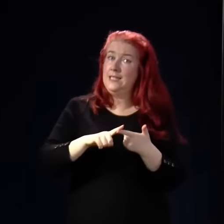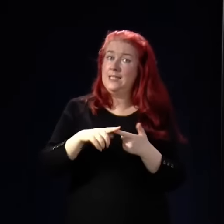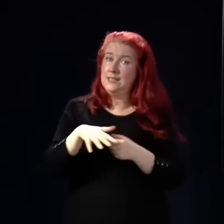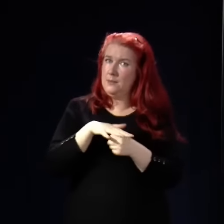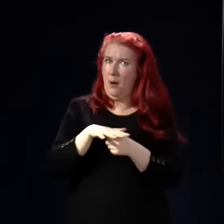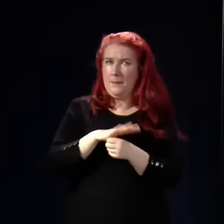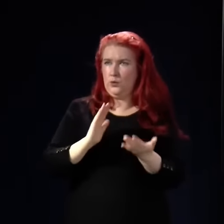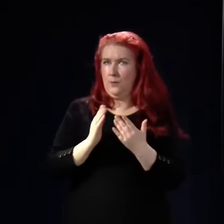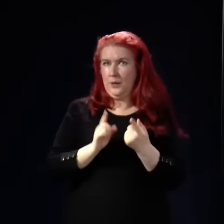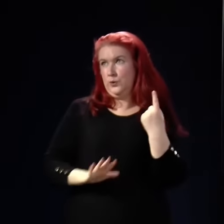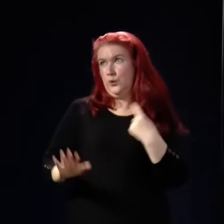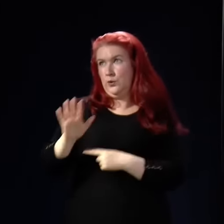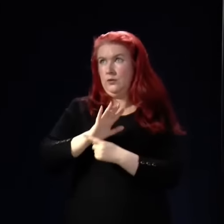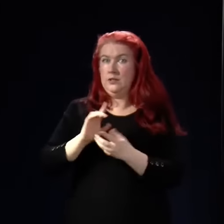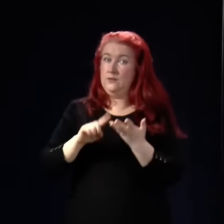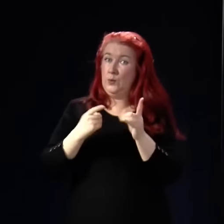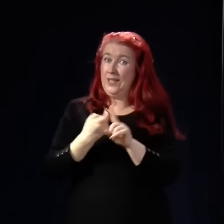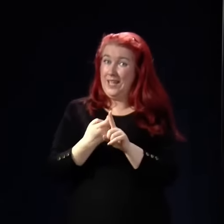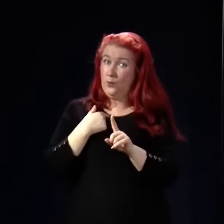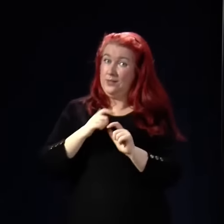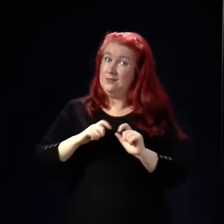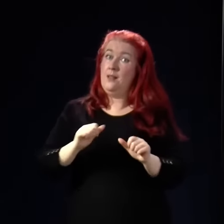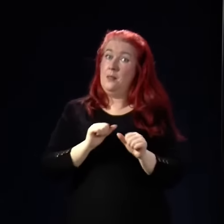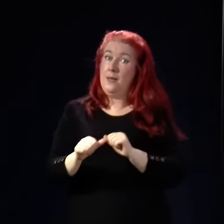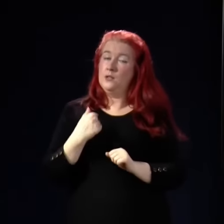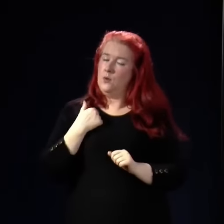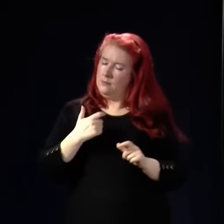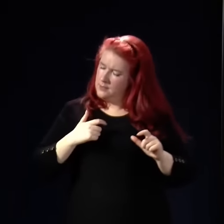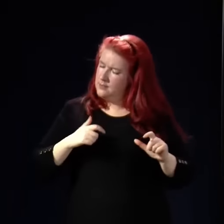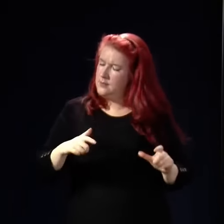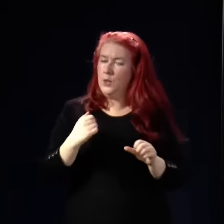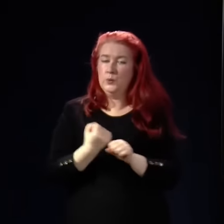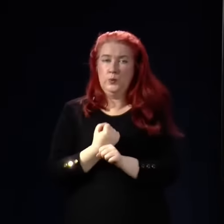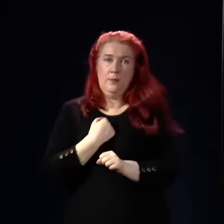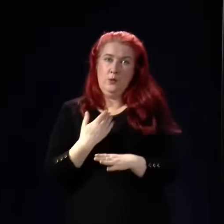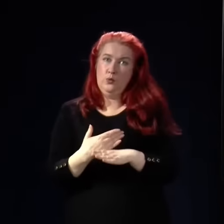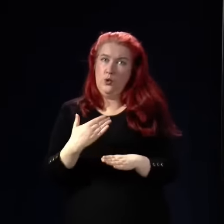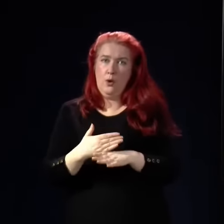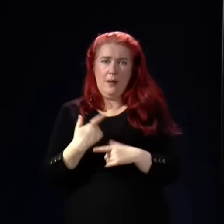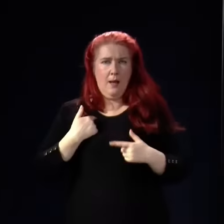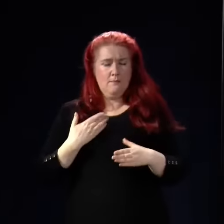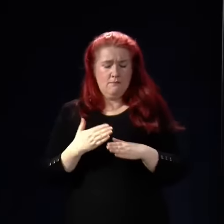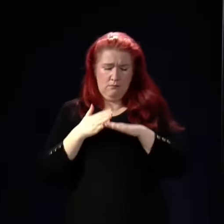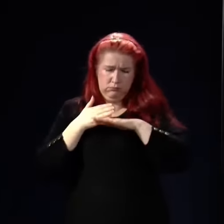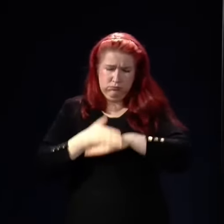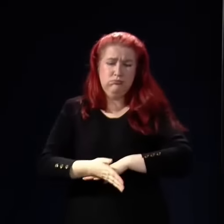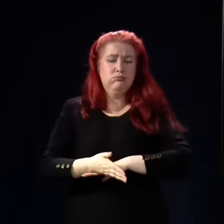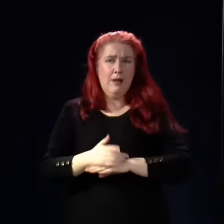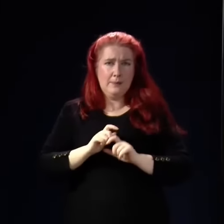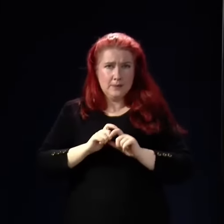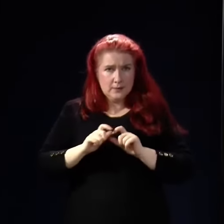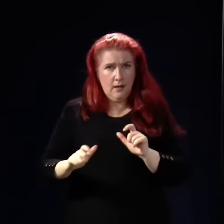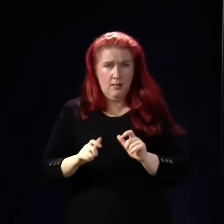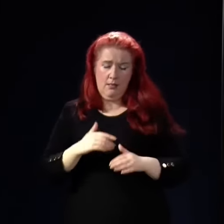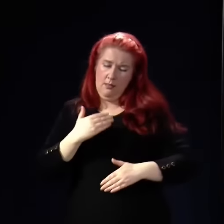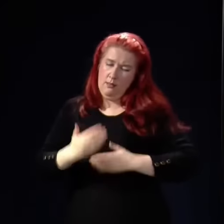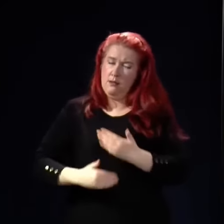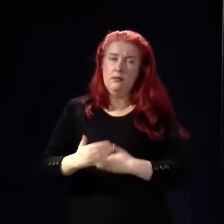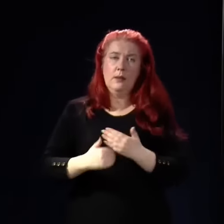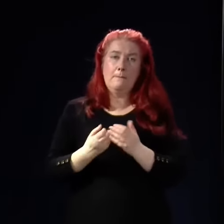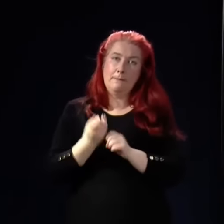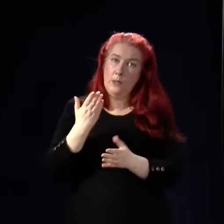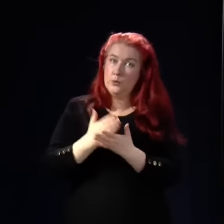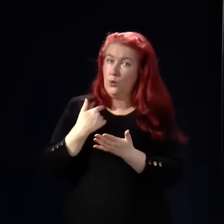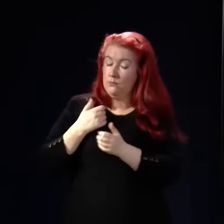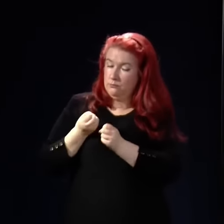than anywhere else in the rest of the UK. So I'll keep doing that job. I'm working relentlessly, leaving no stone unturned to make sure I'm providing as much